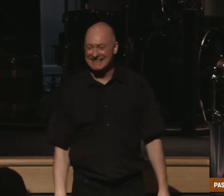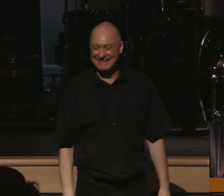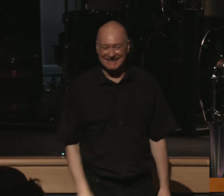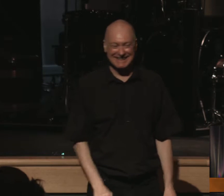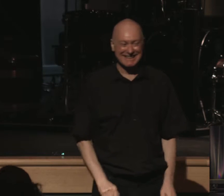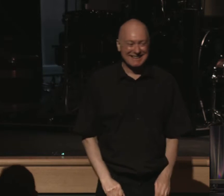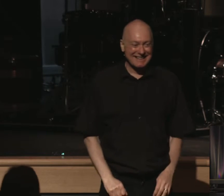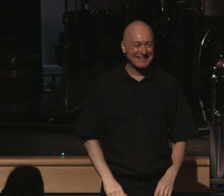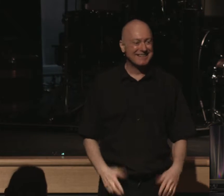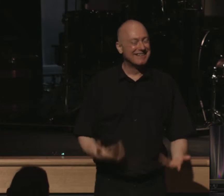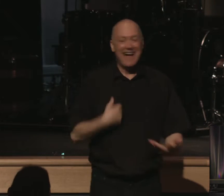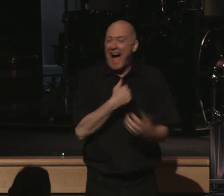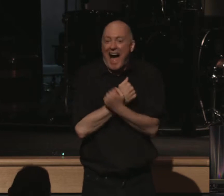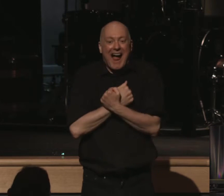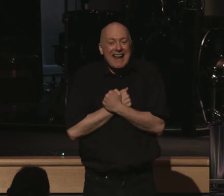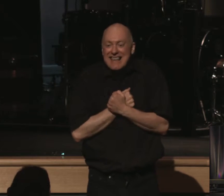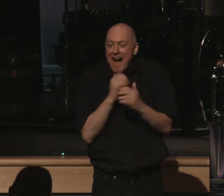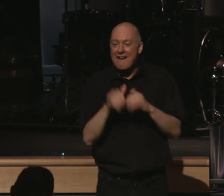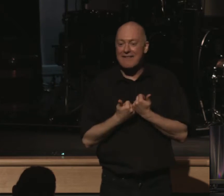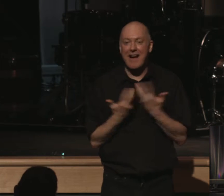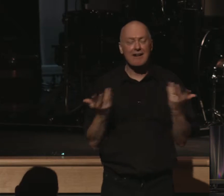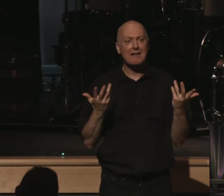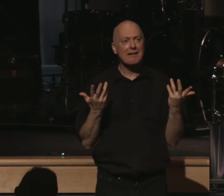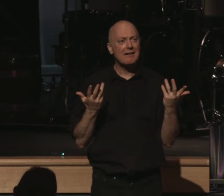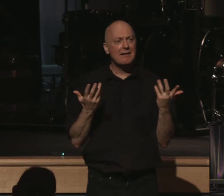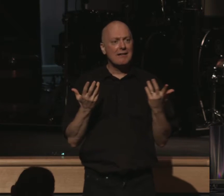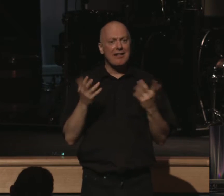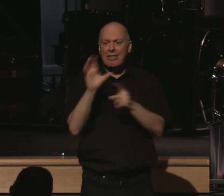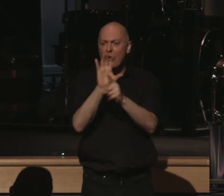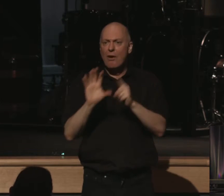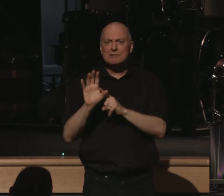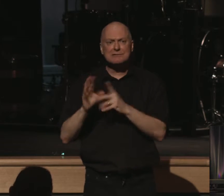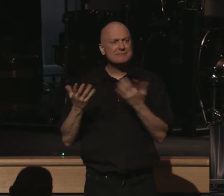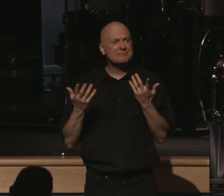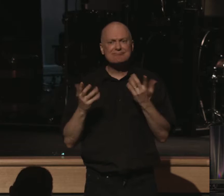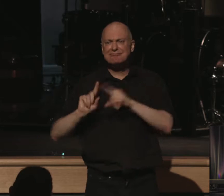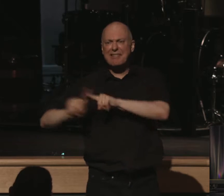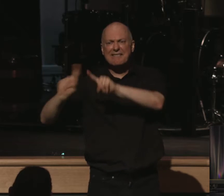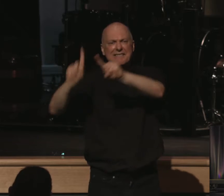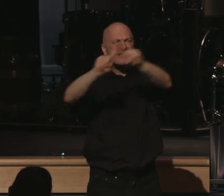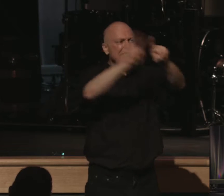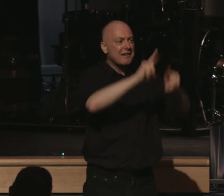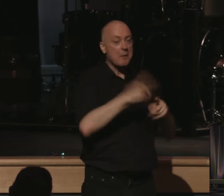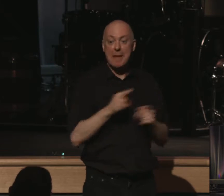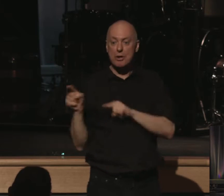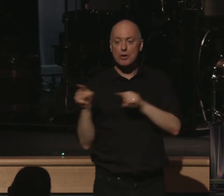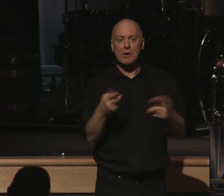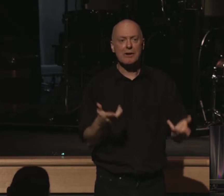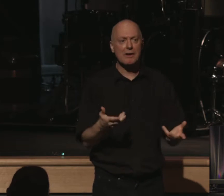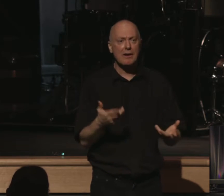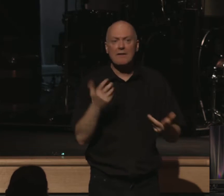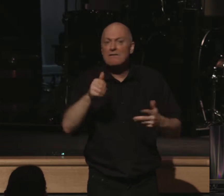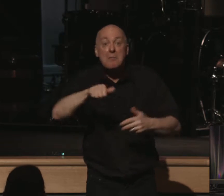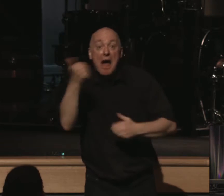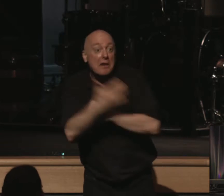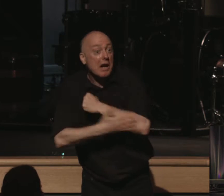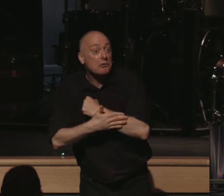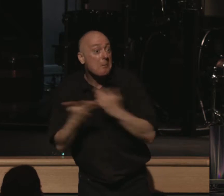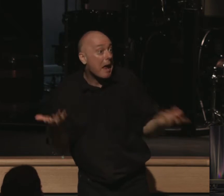I just love how diverse the culture of our church is, honestly. Maybe you're here and you're an expat from a different country and you've